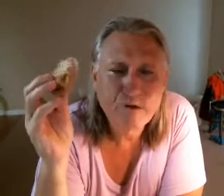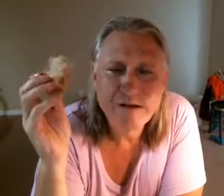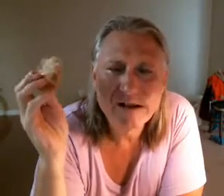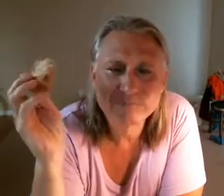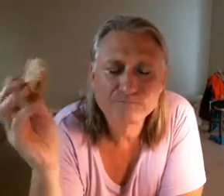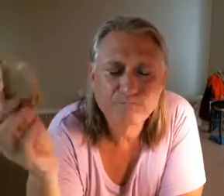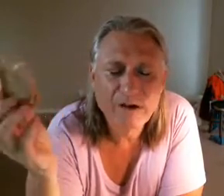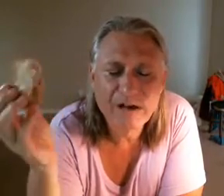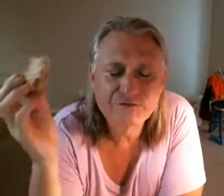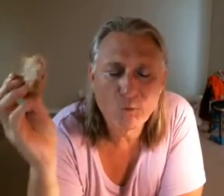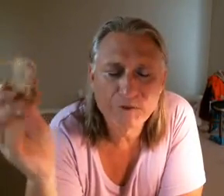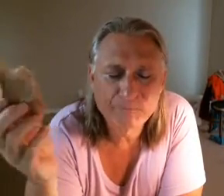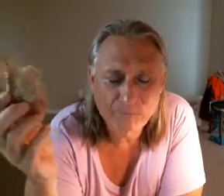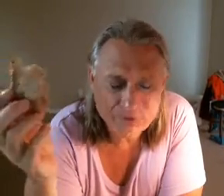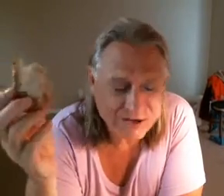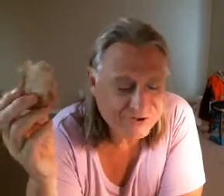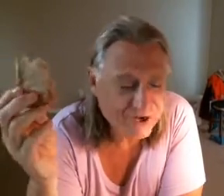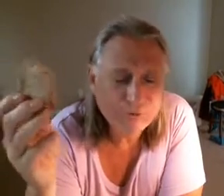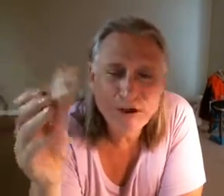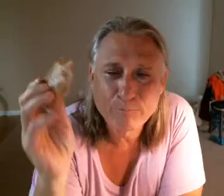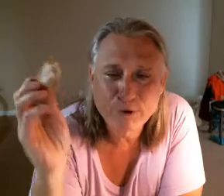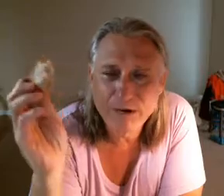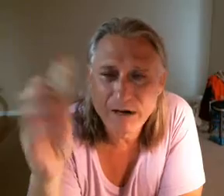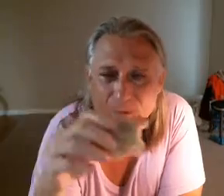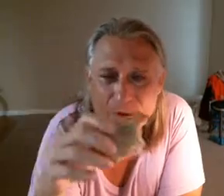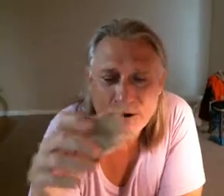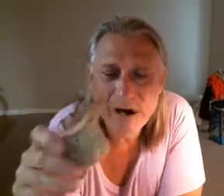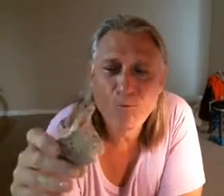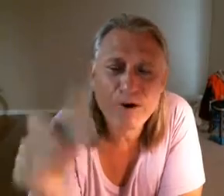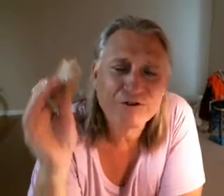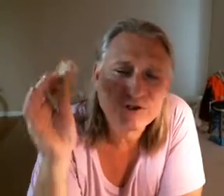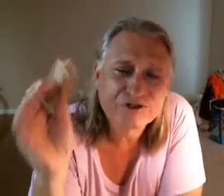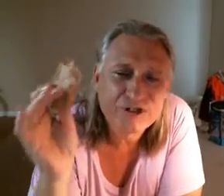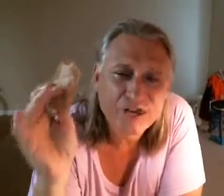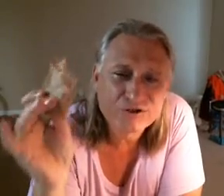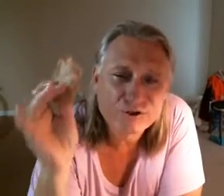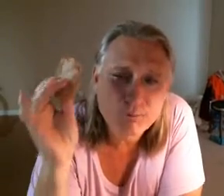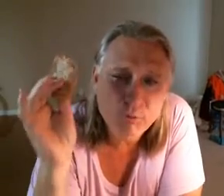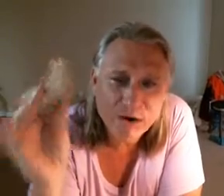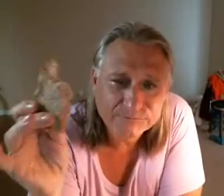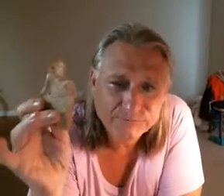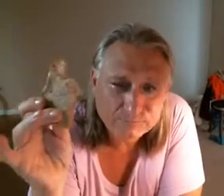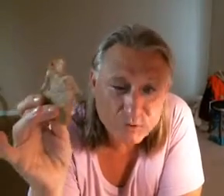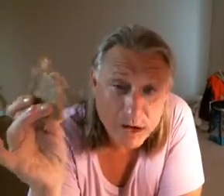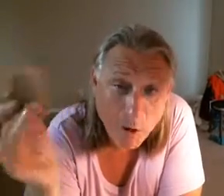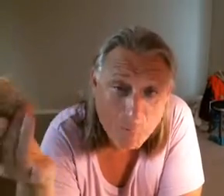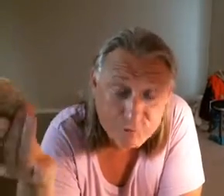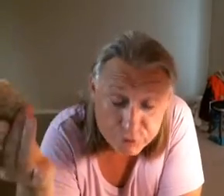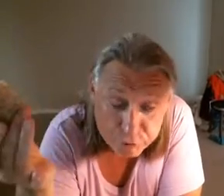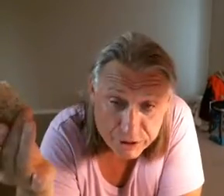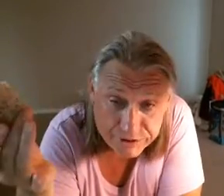it has a wonderful taste I don't like putting anything on I want just taste the bread okay the tree